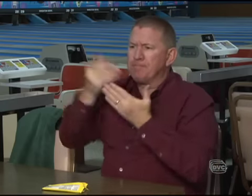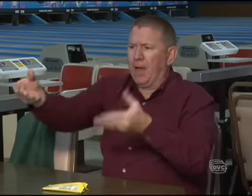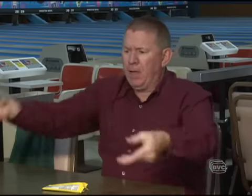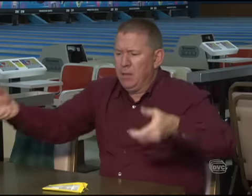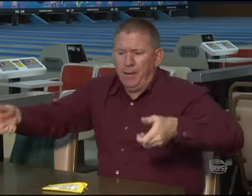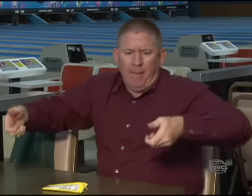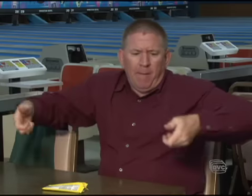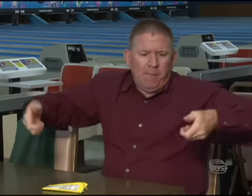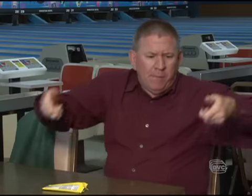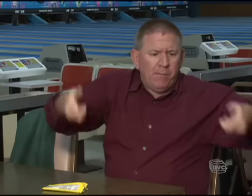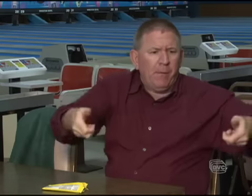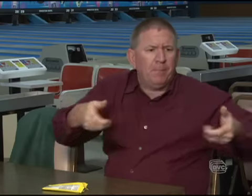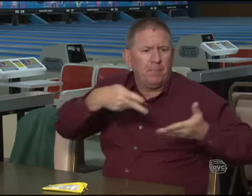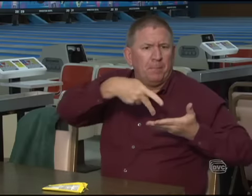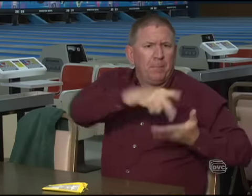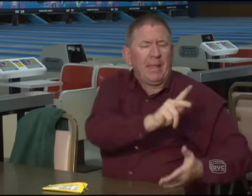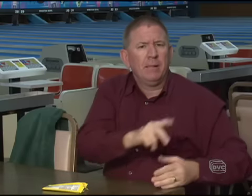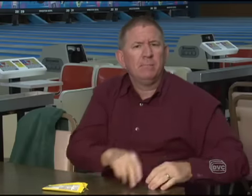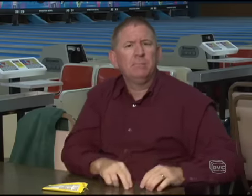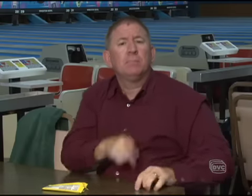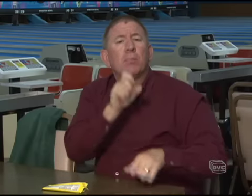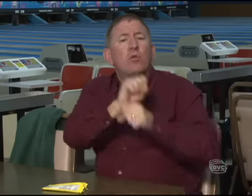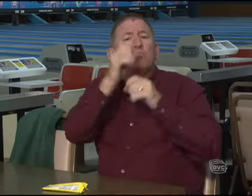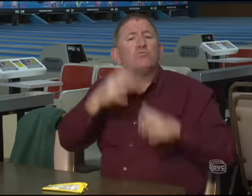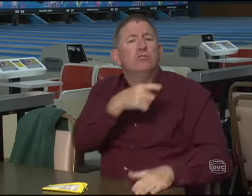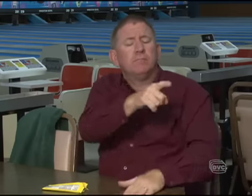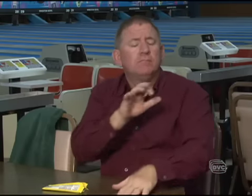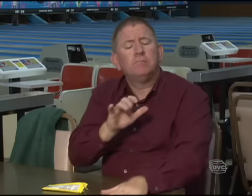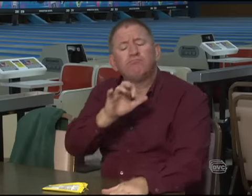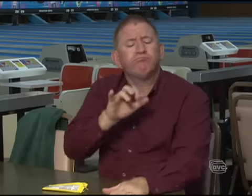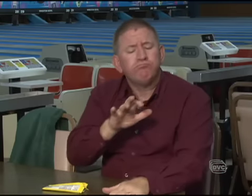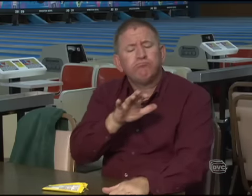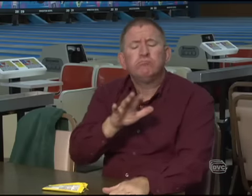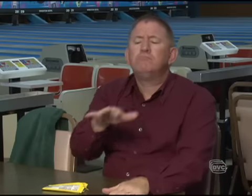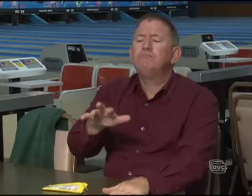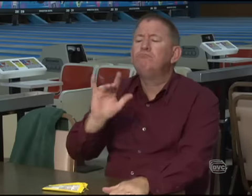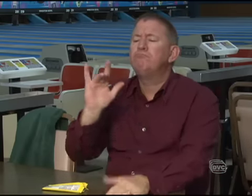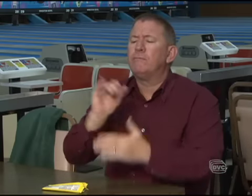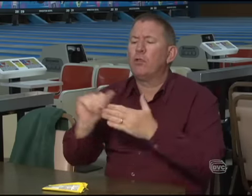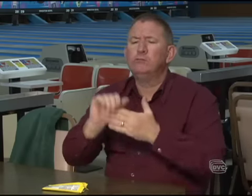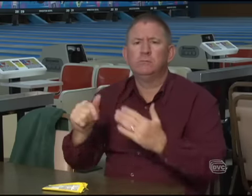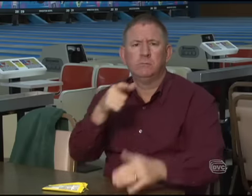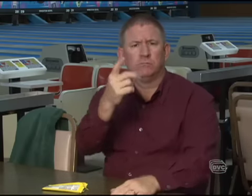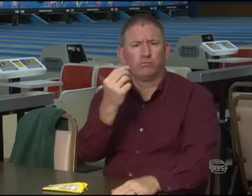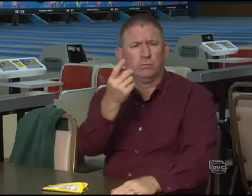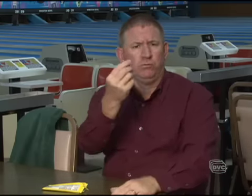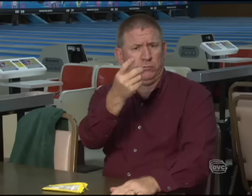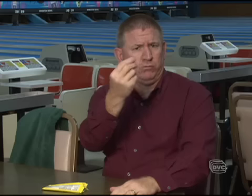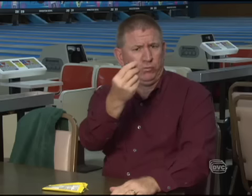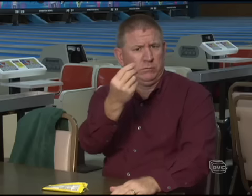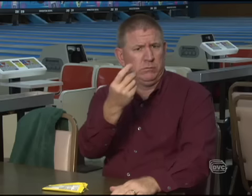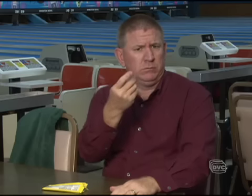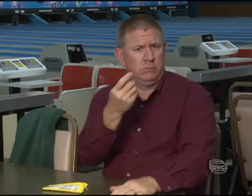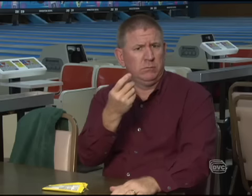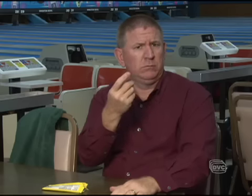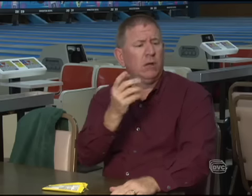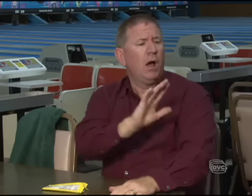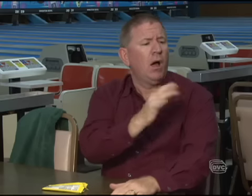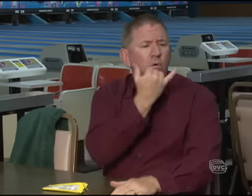you take it up to the clerk and you pay for it. And the clerk punches in $50. So what do you do? Do you tell them,